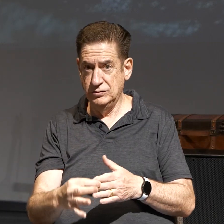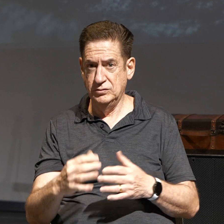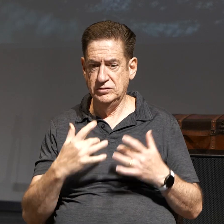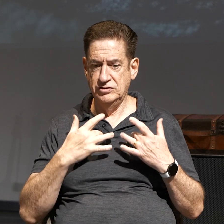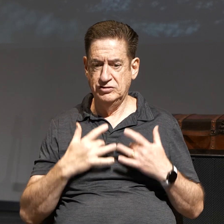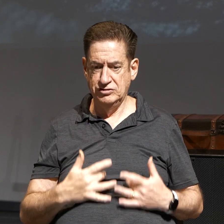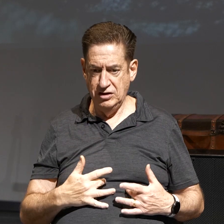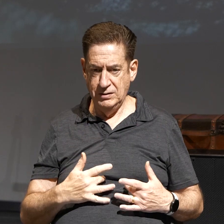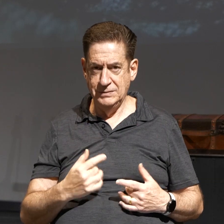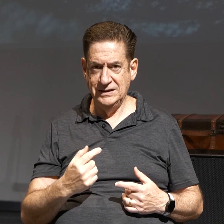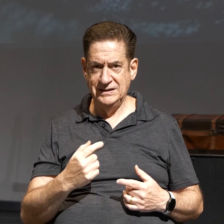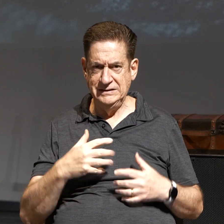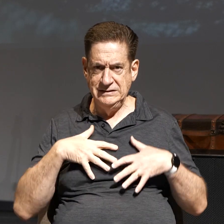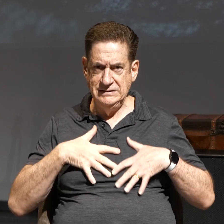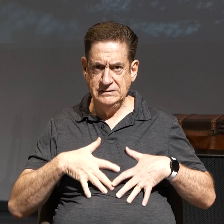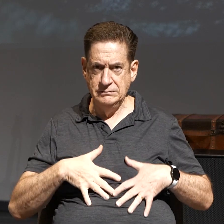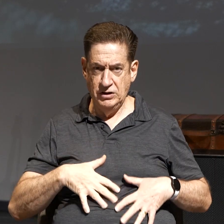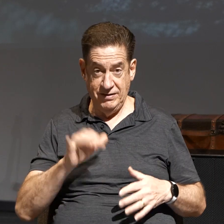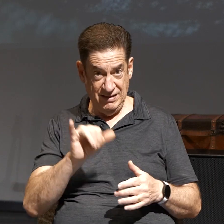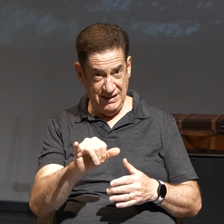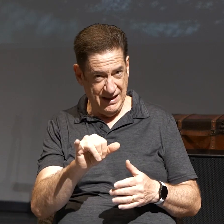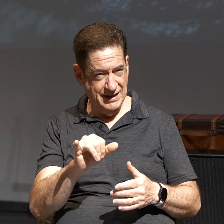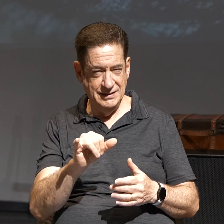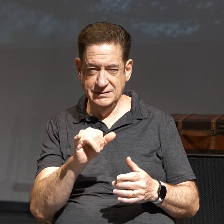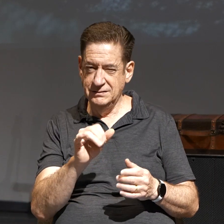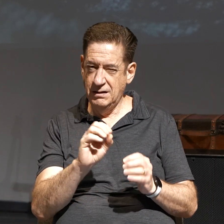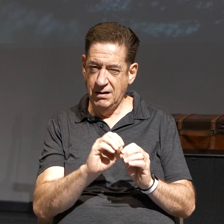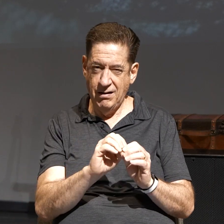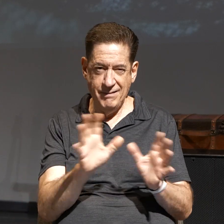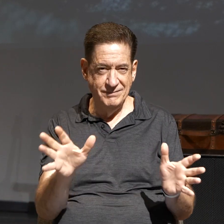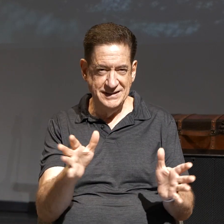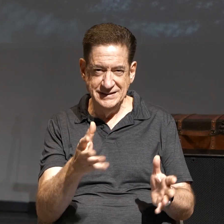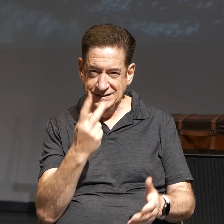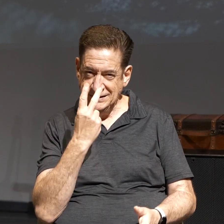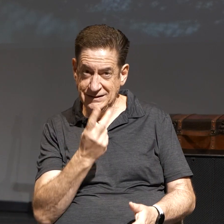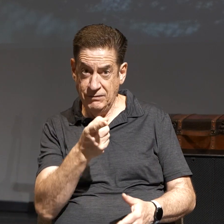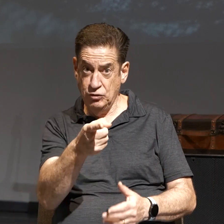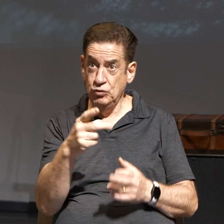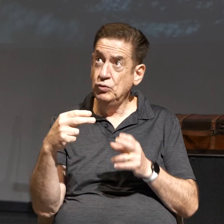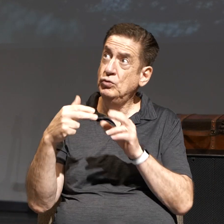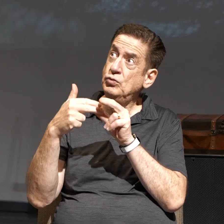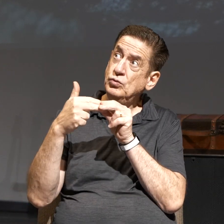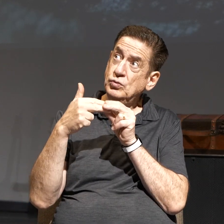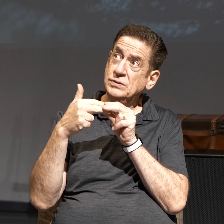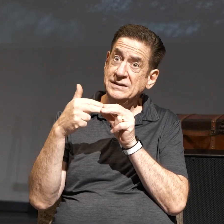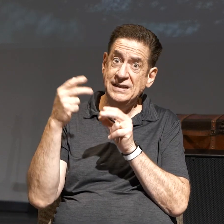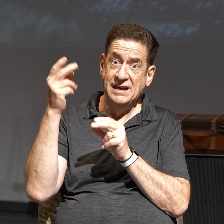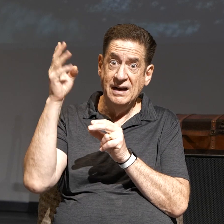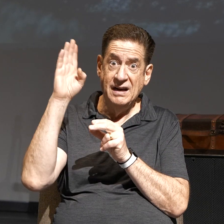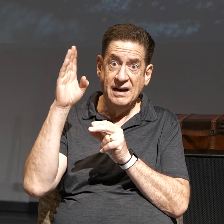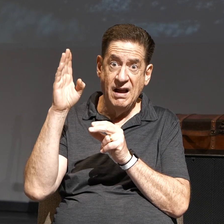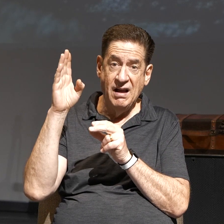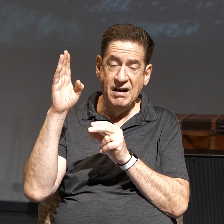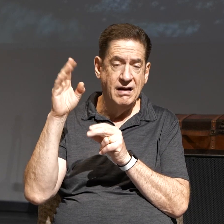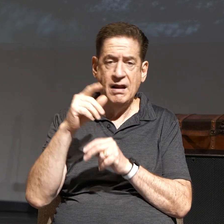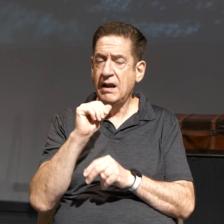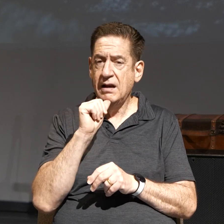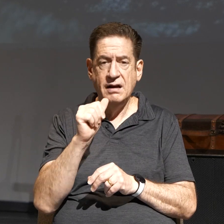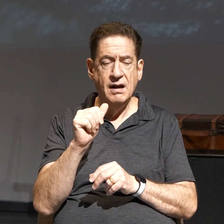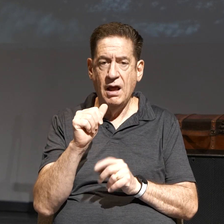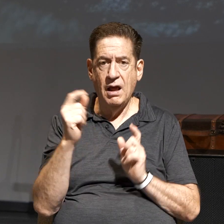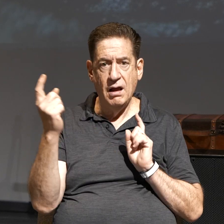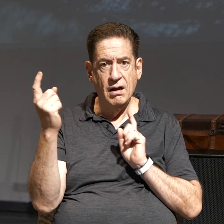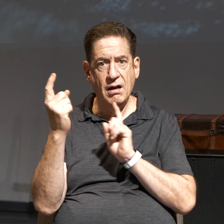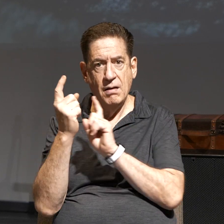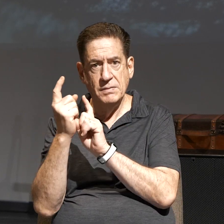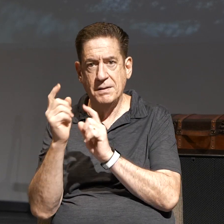I'm telling you, that is a dead giveaway that you are using God and not coming to be